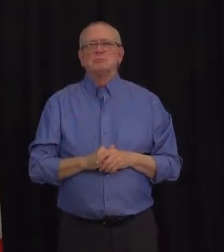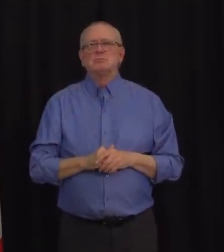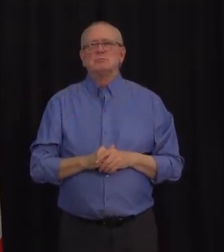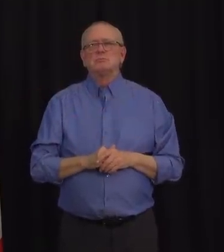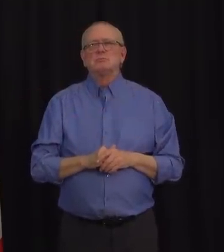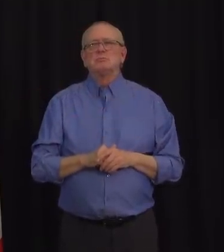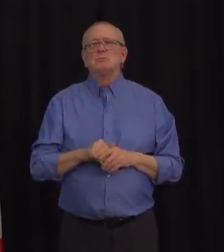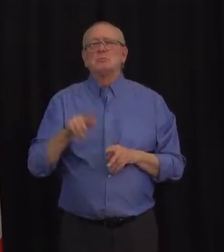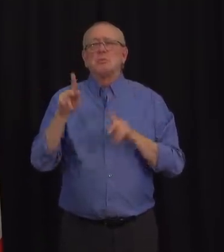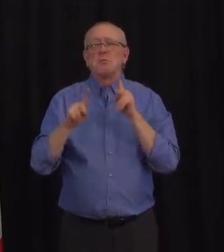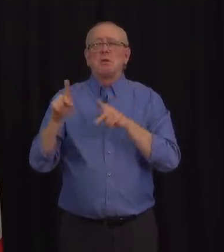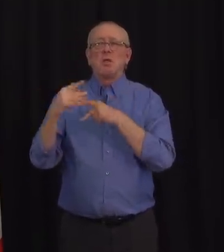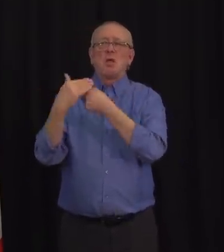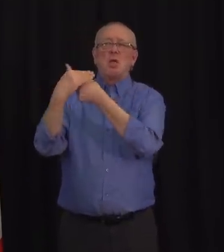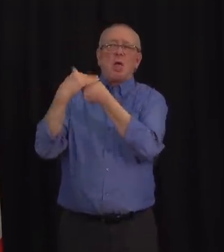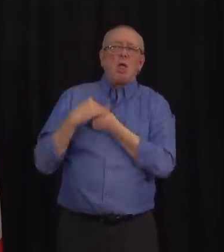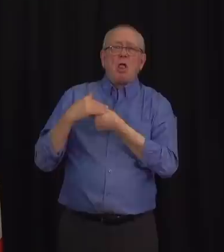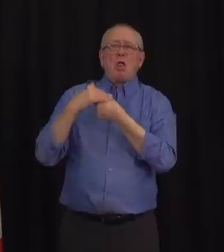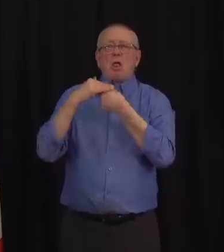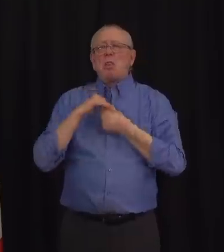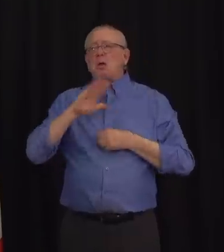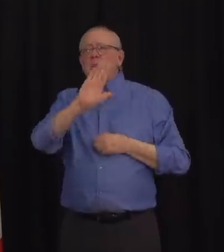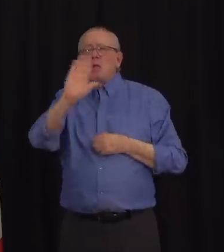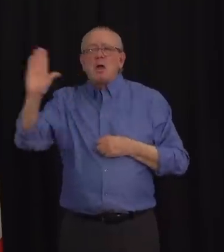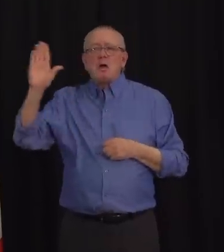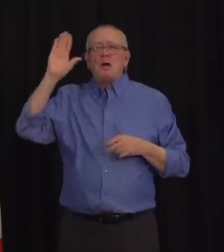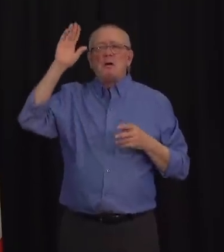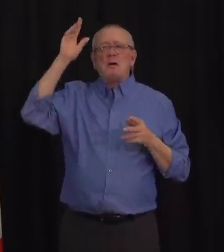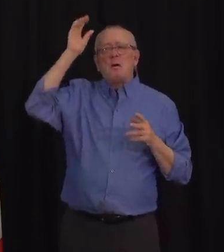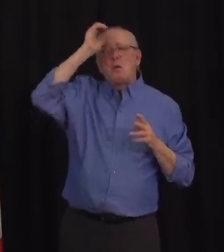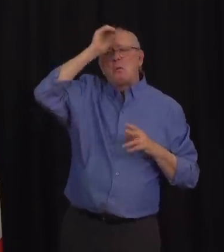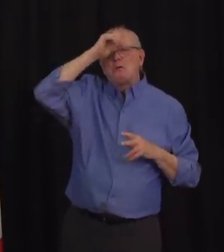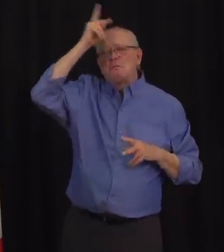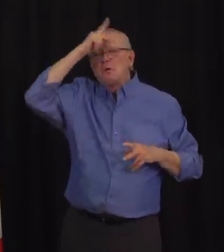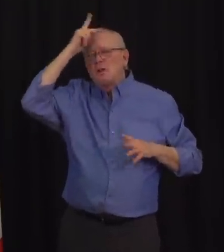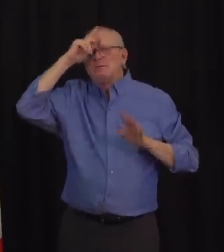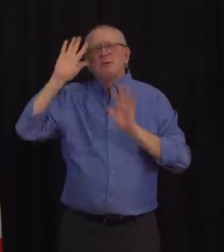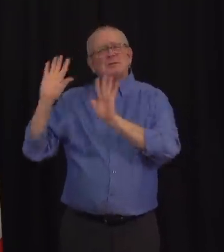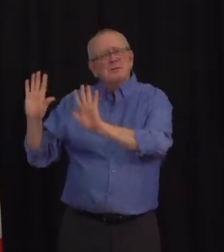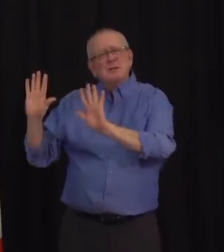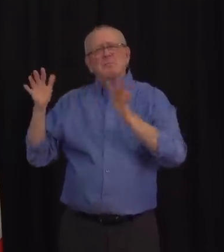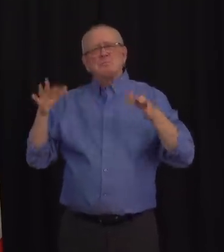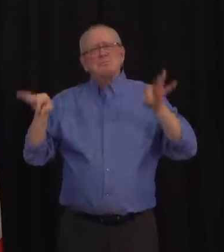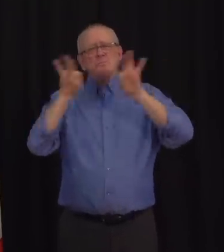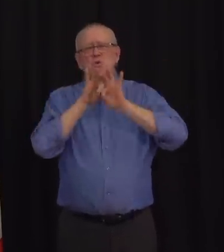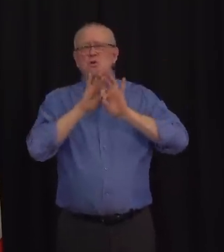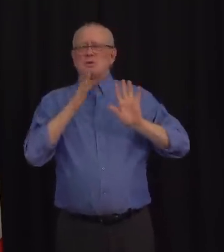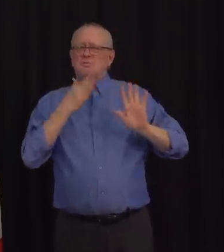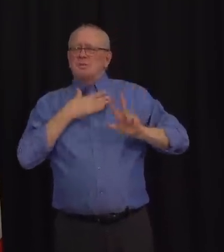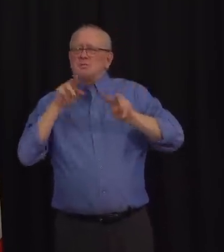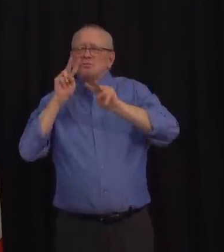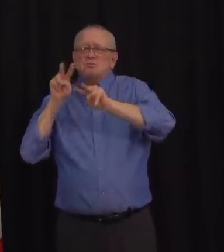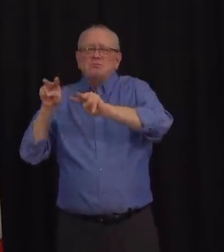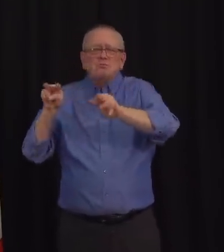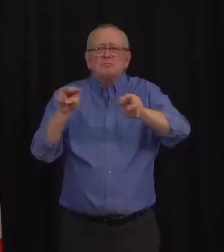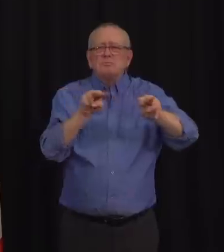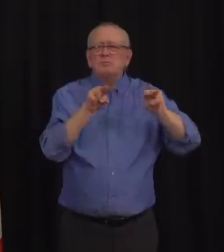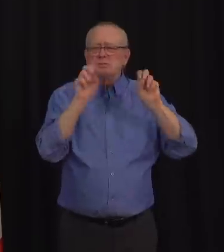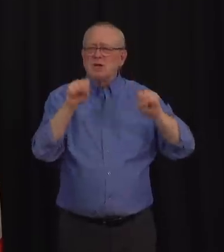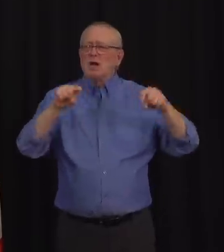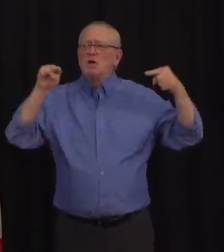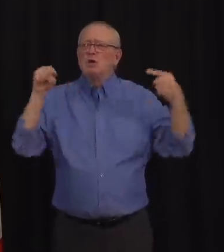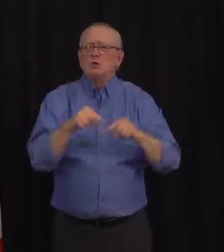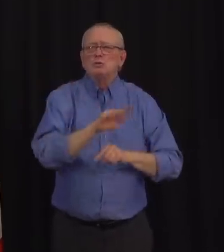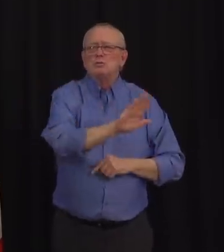approaches to cause indiscriminate damage to people's lives and